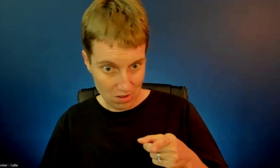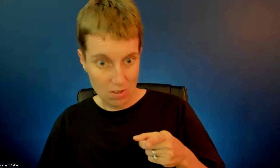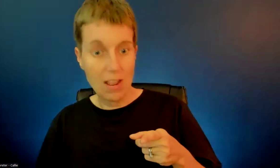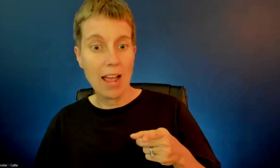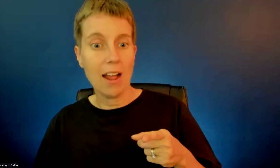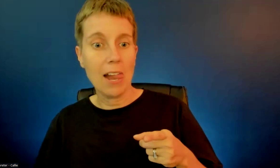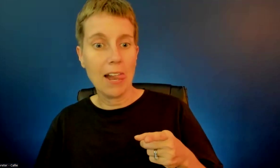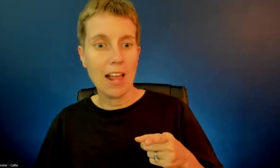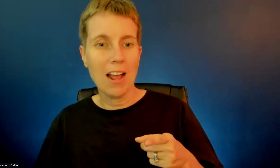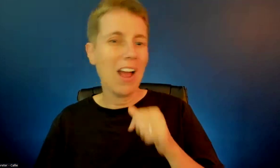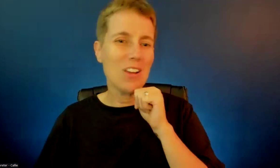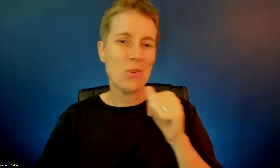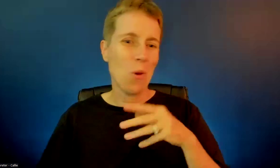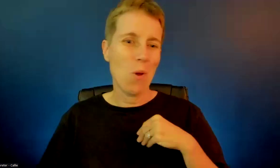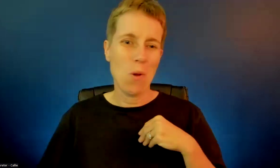Very good for that.